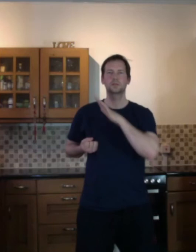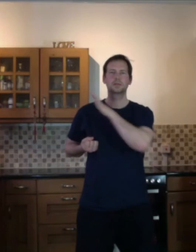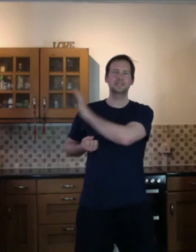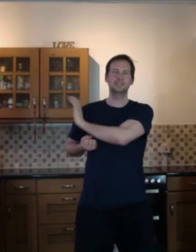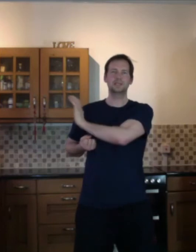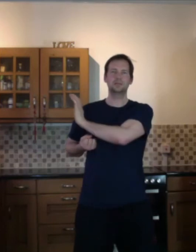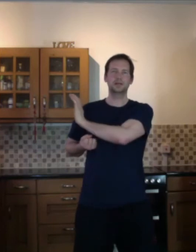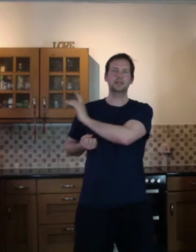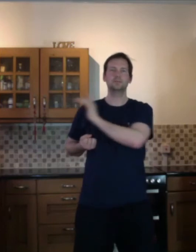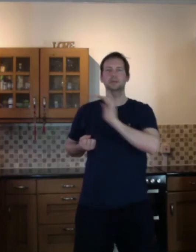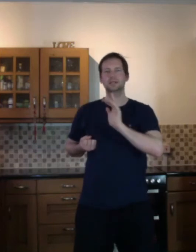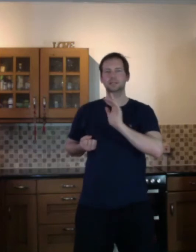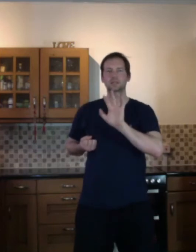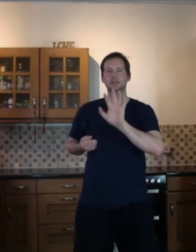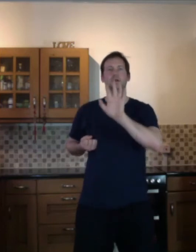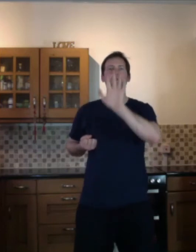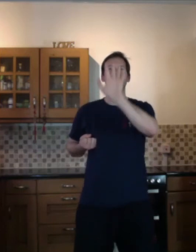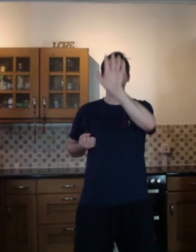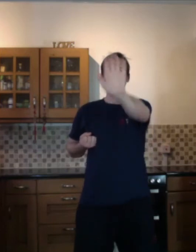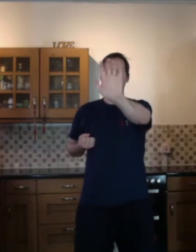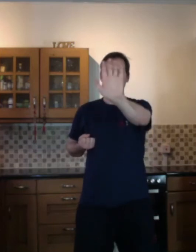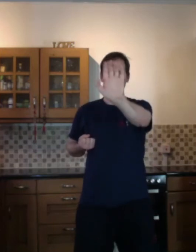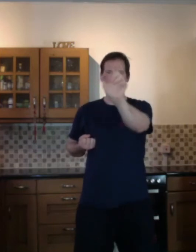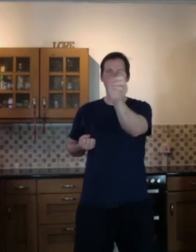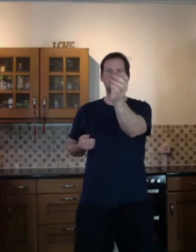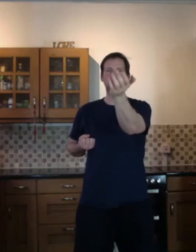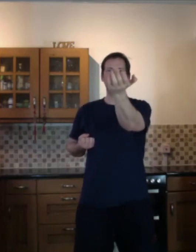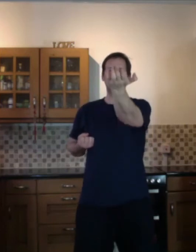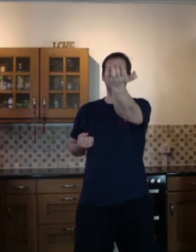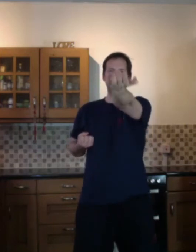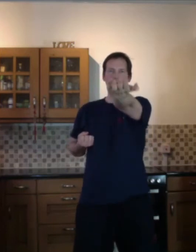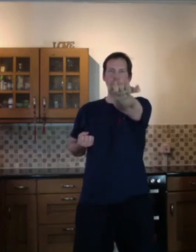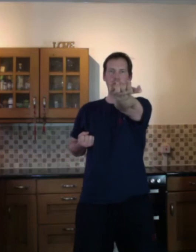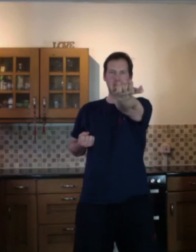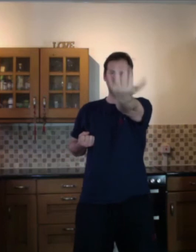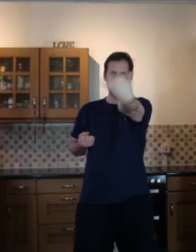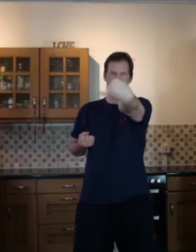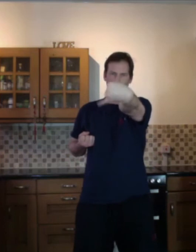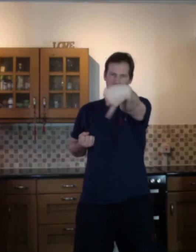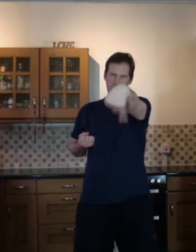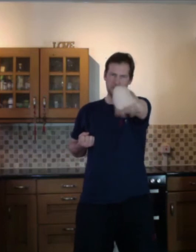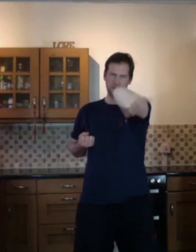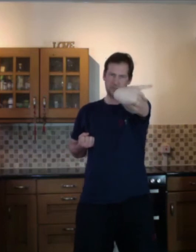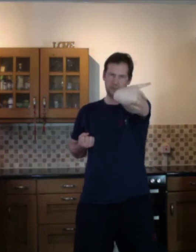Inside pack. Back to centre. Jit Jhin. Straight palm. Lock out. Stretch the wrist.